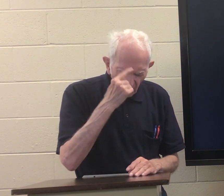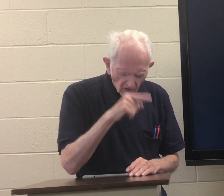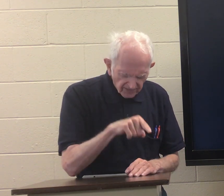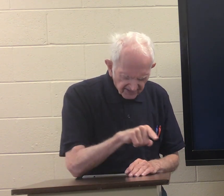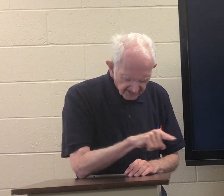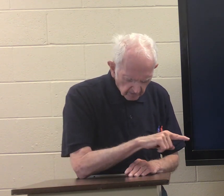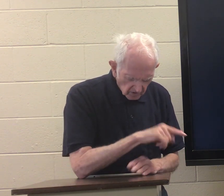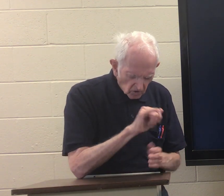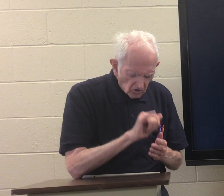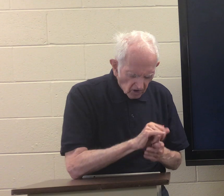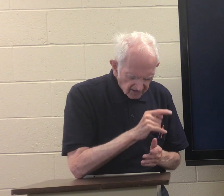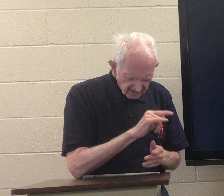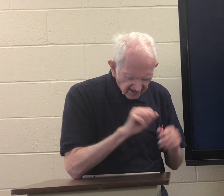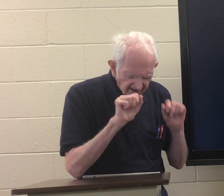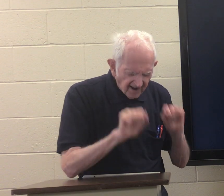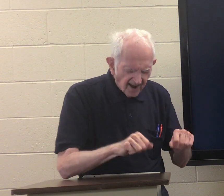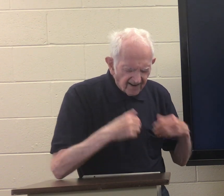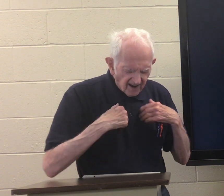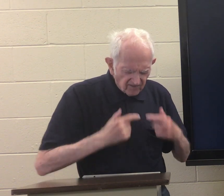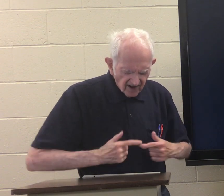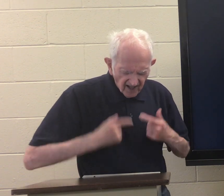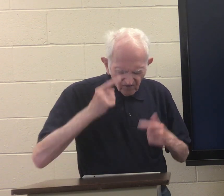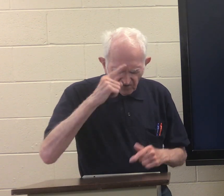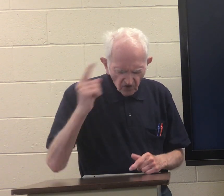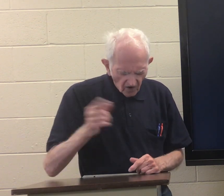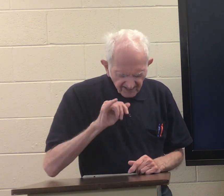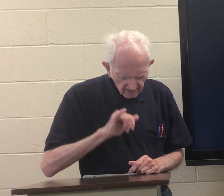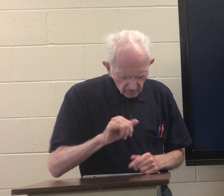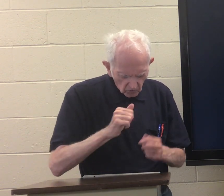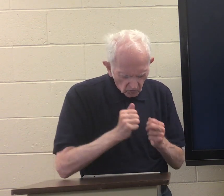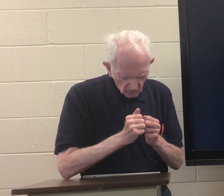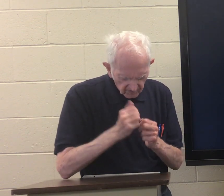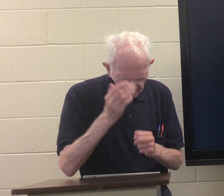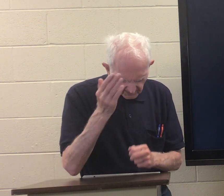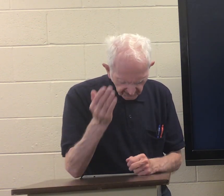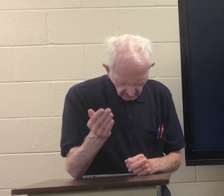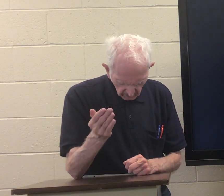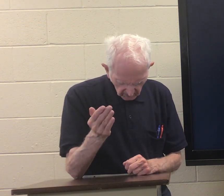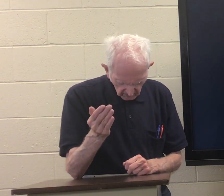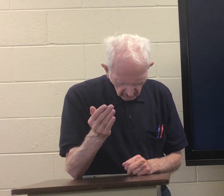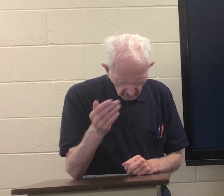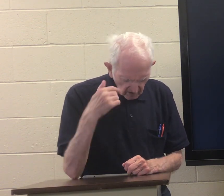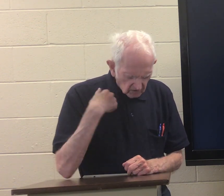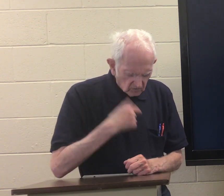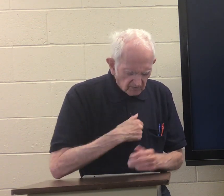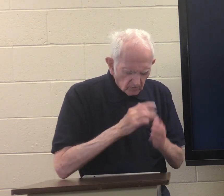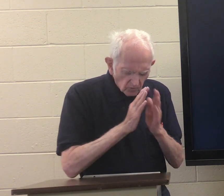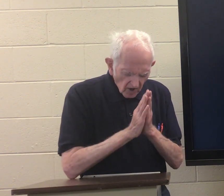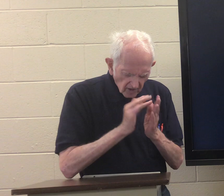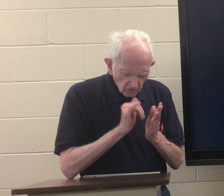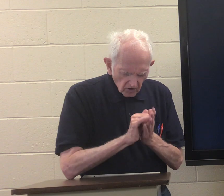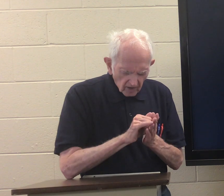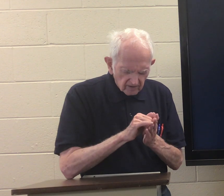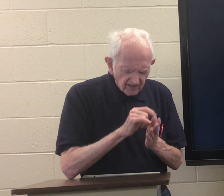for them that they can have life forever with you we pray